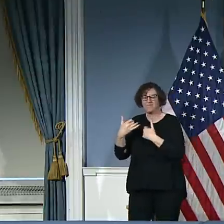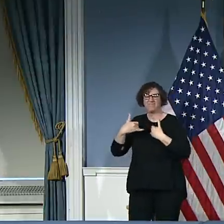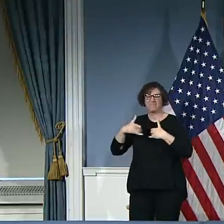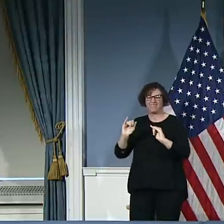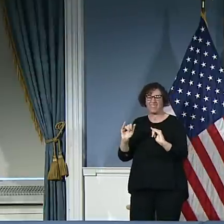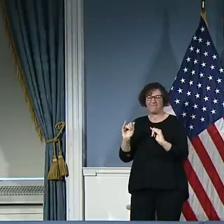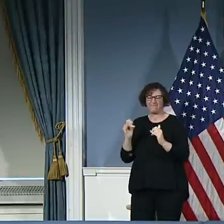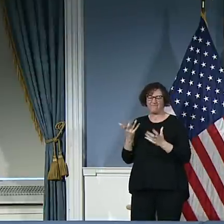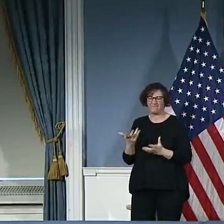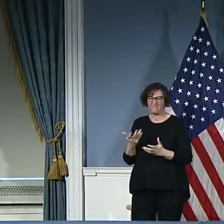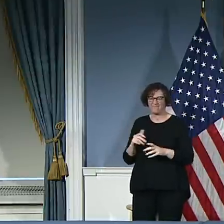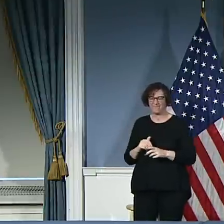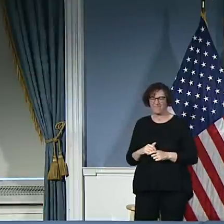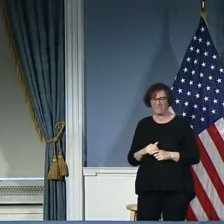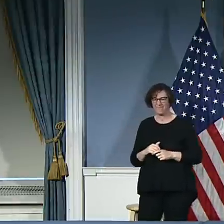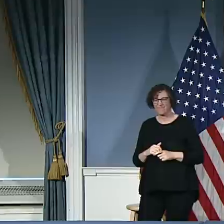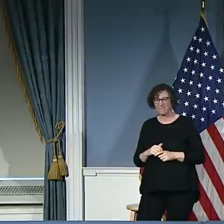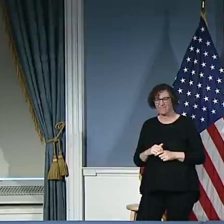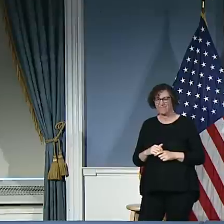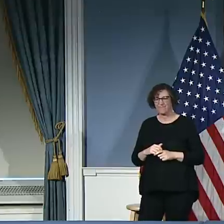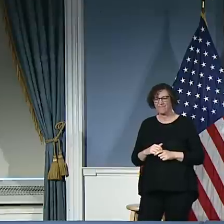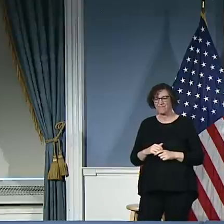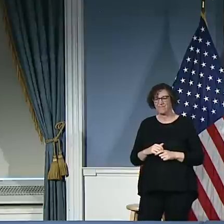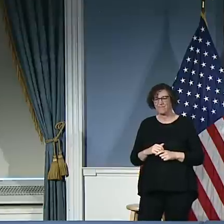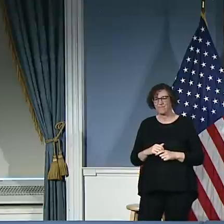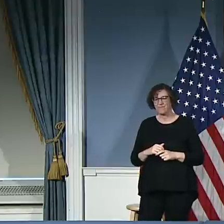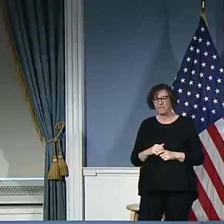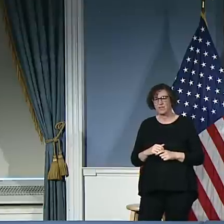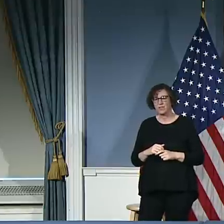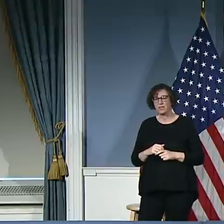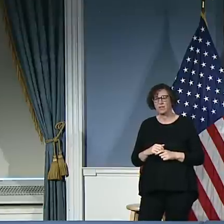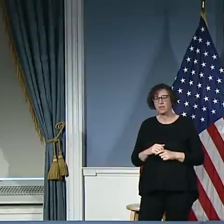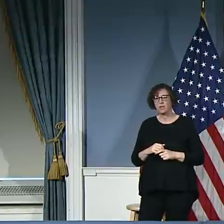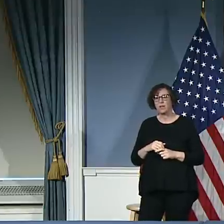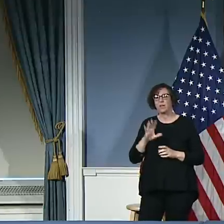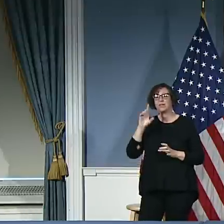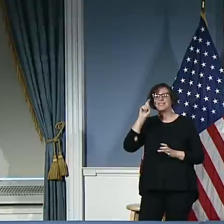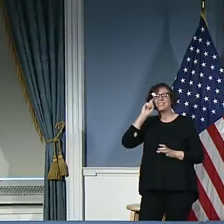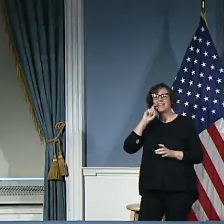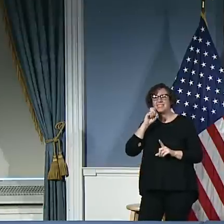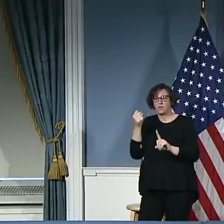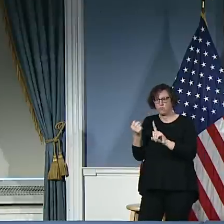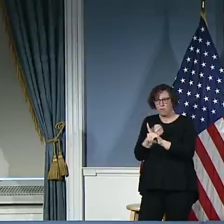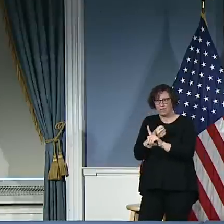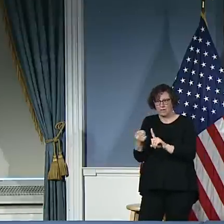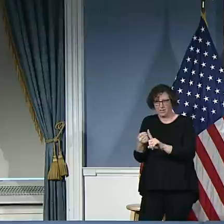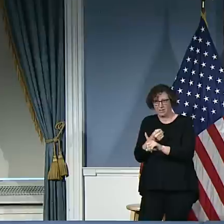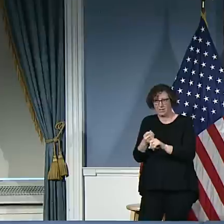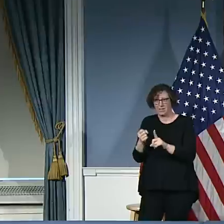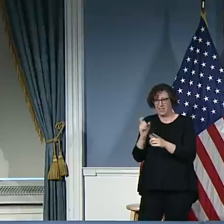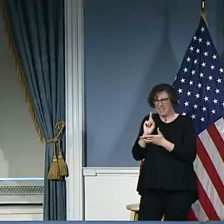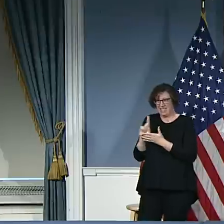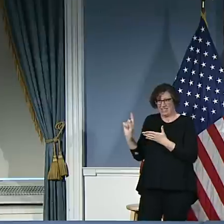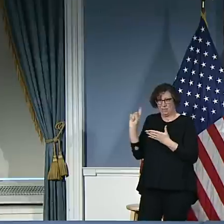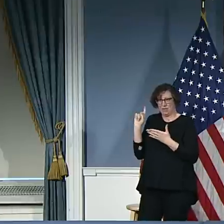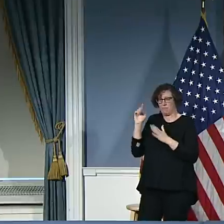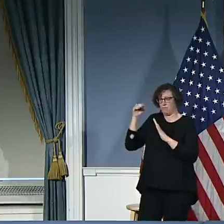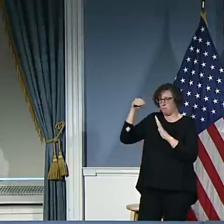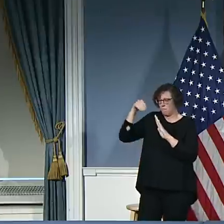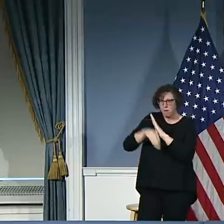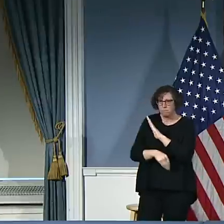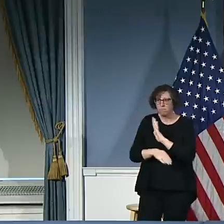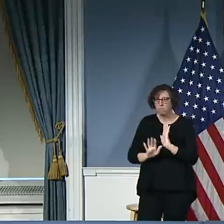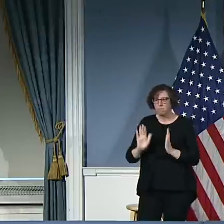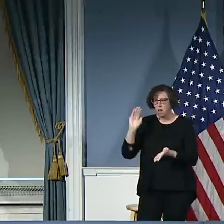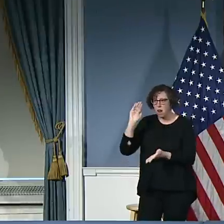about sexual assaults. We were down dramatically in sexual assaults last week, and I'll tell you that that